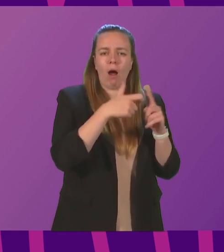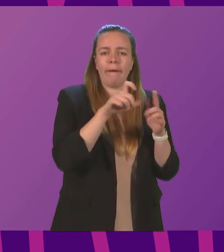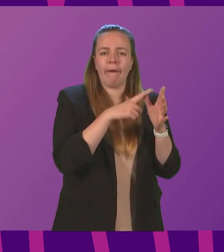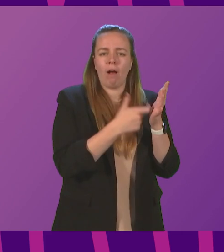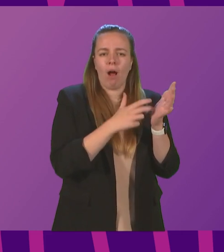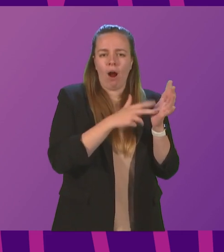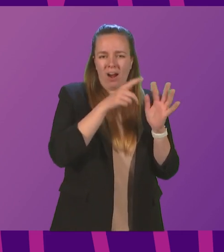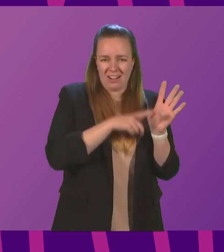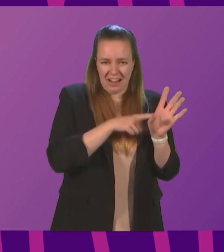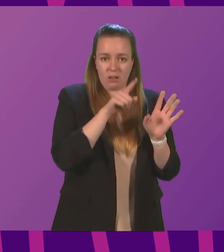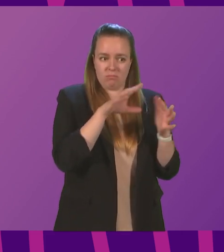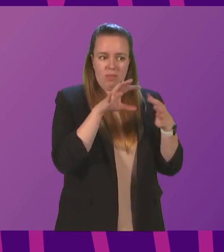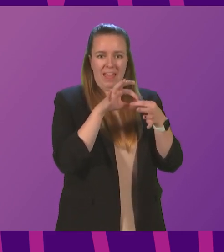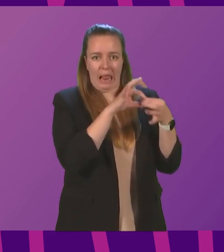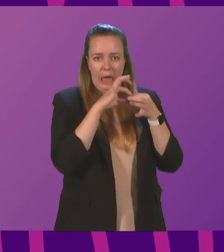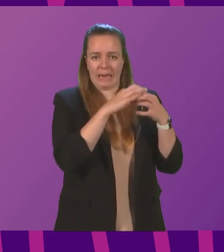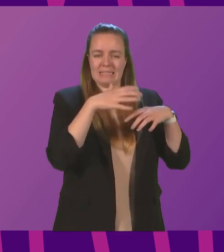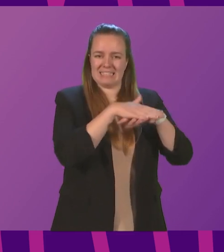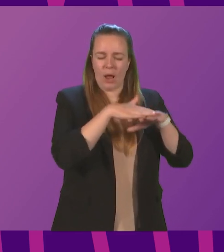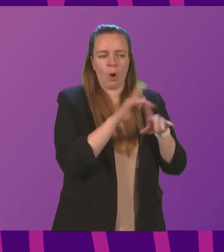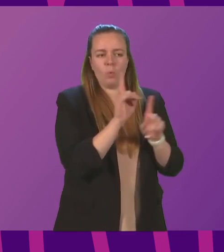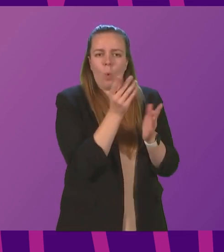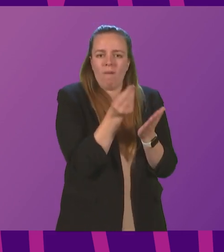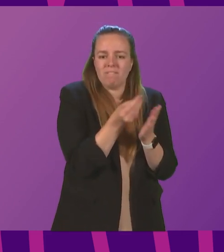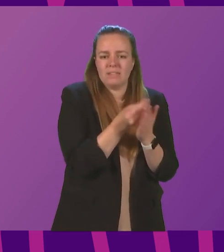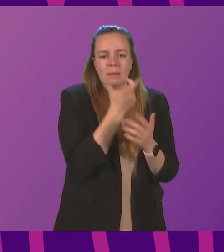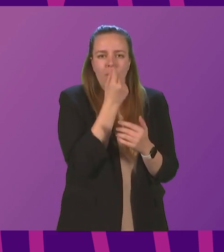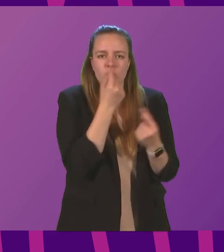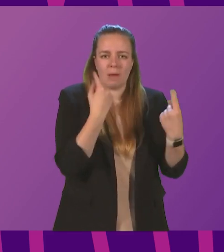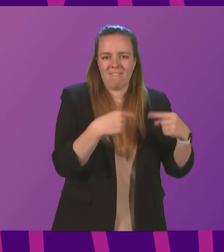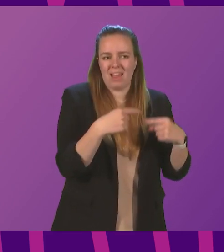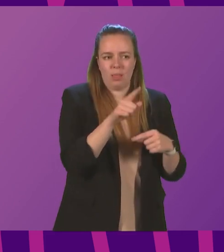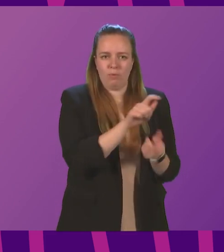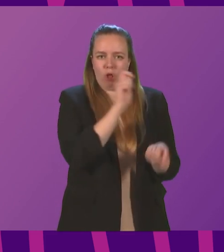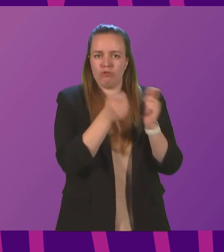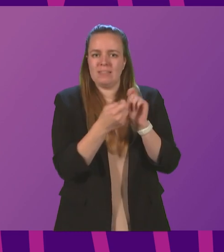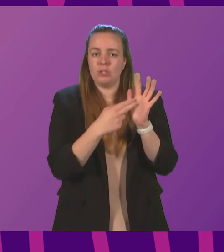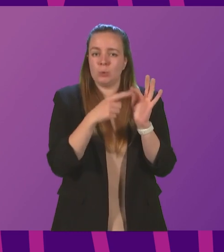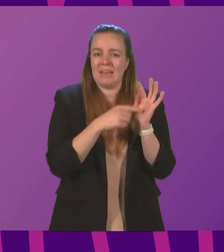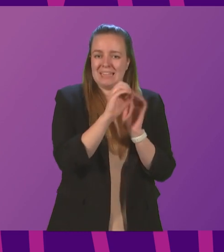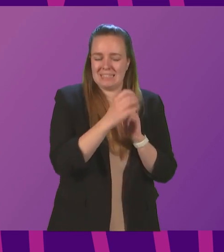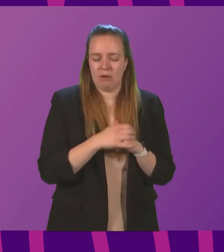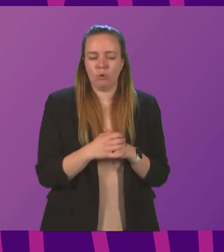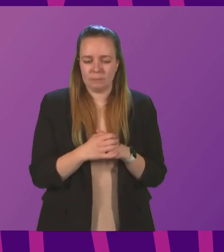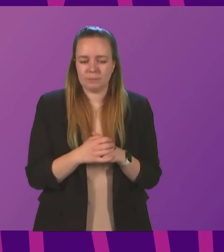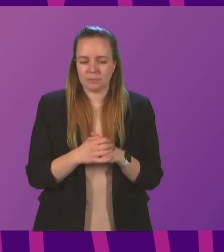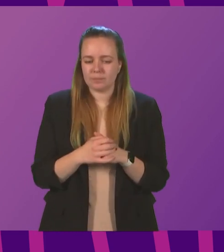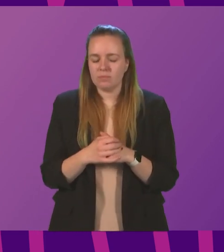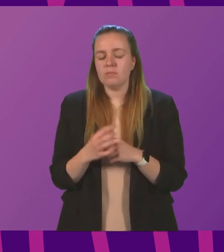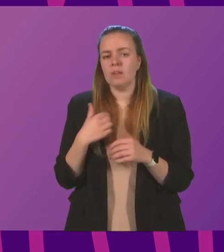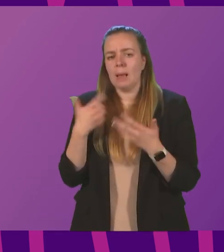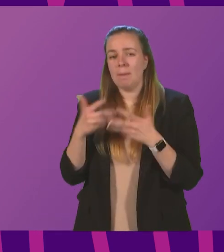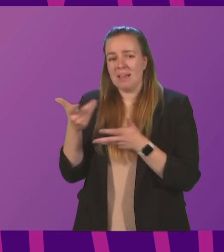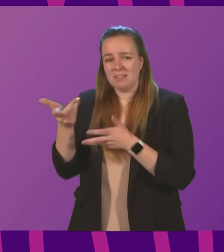Alliance Network and what share of this funding might be available for Scotland in its transition to net zero First Minister I had discussions